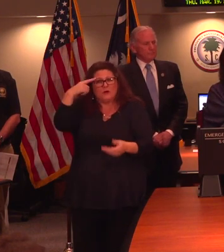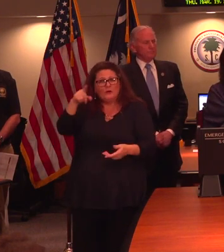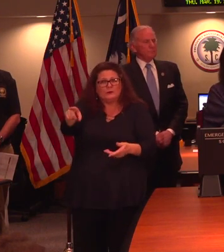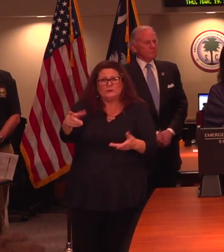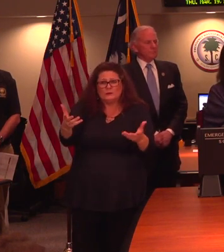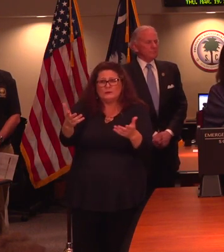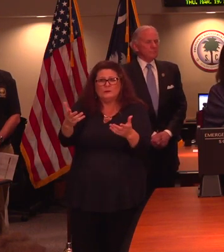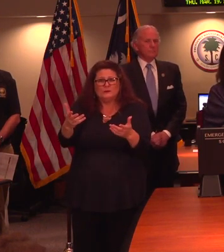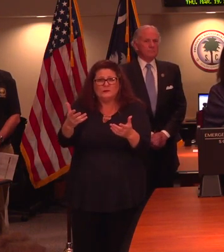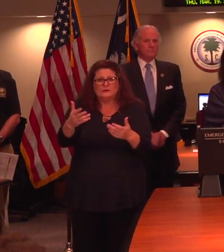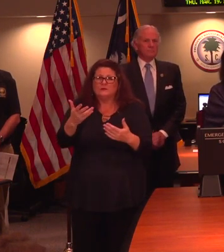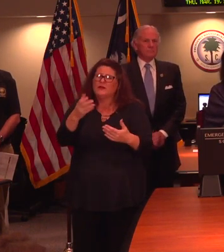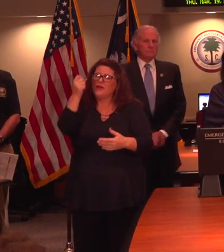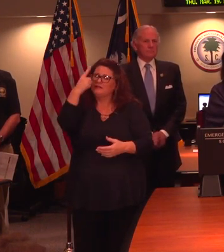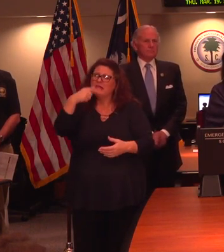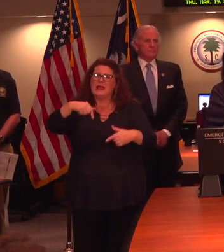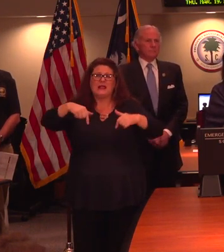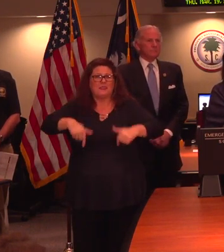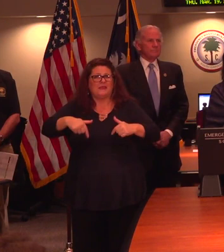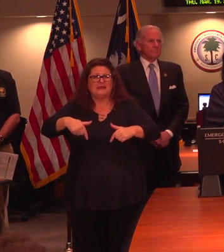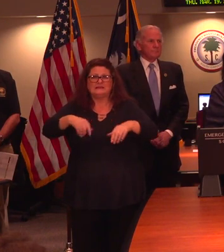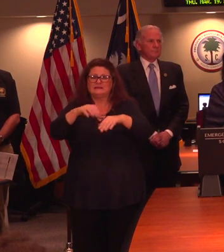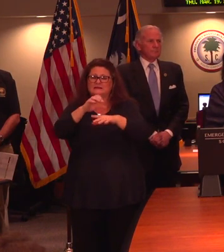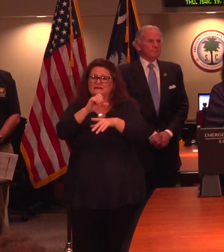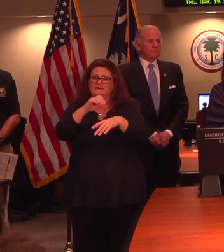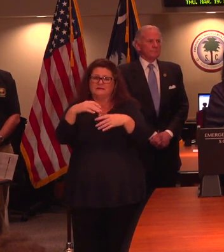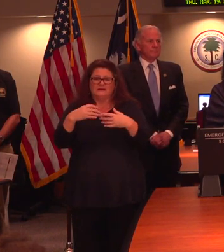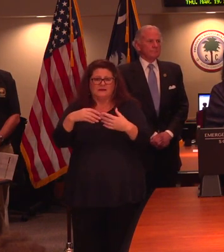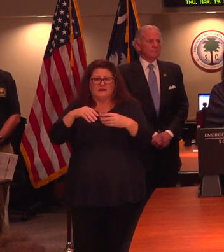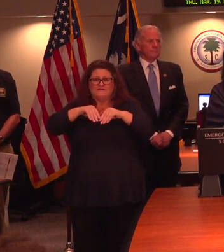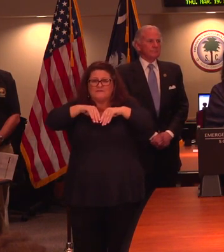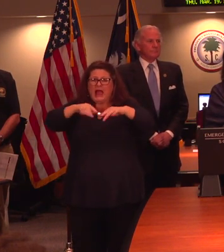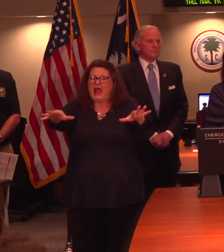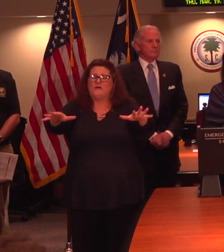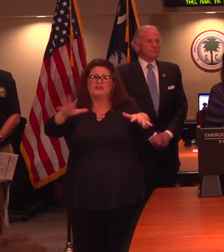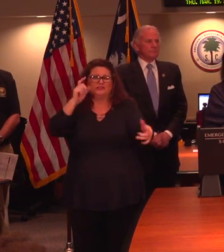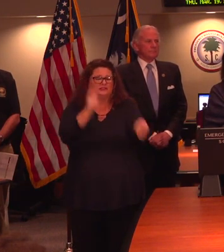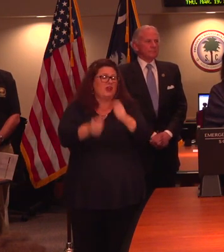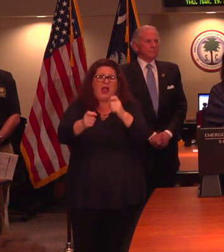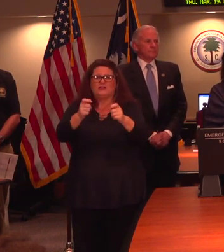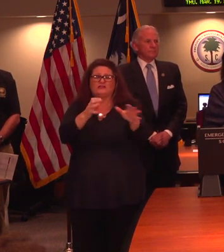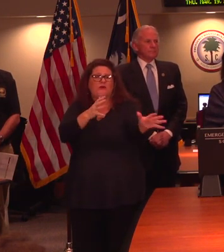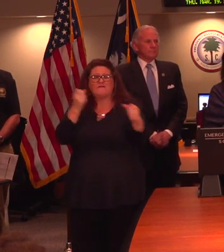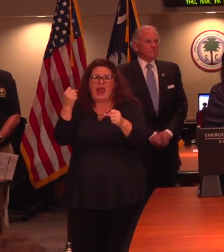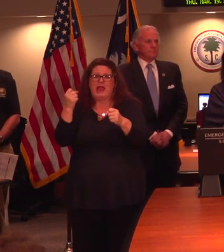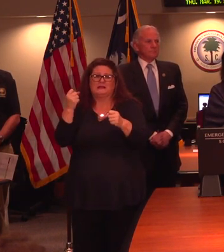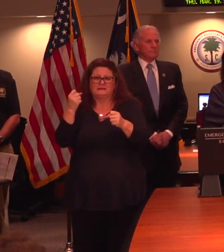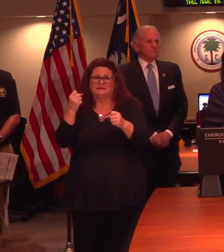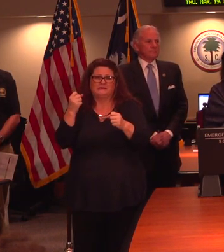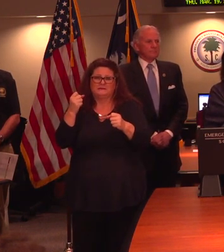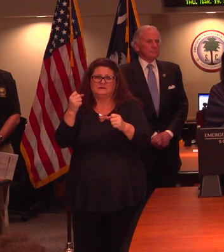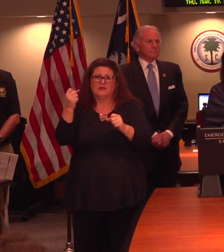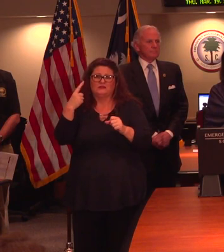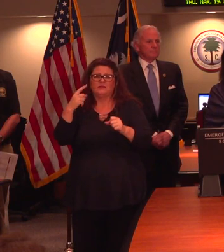This is an emerging and rapidly evolving situation, and DHEC will provide updated information as it becomes available.